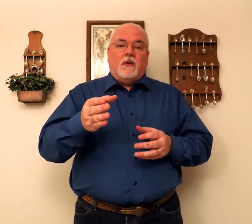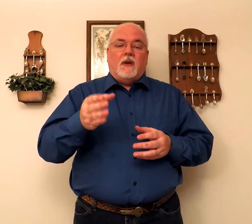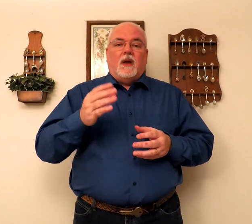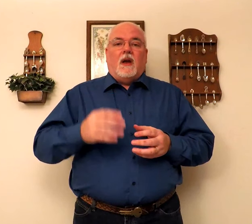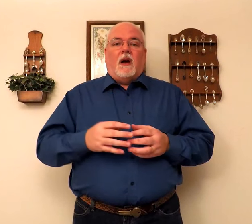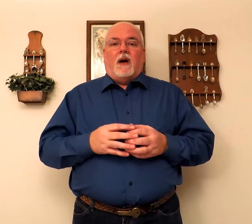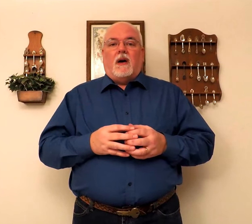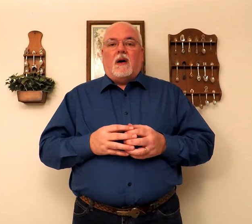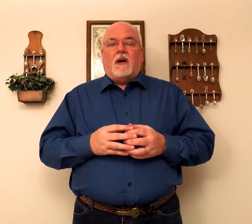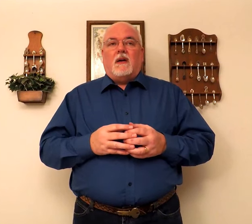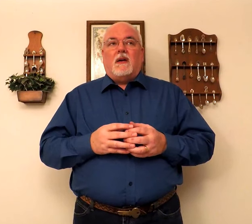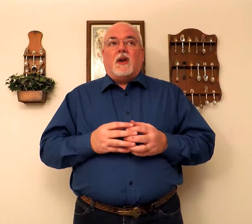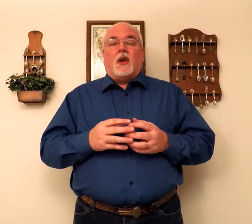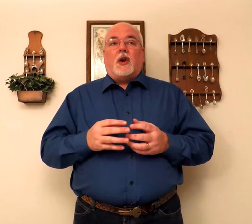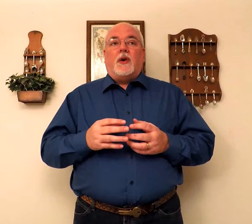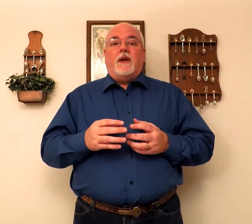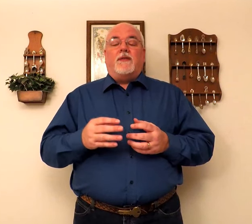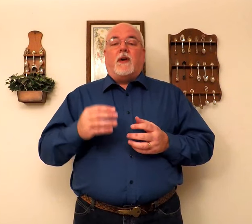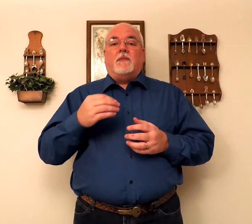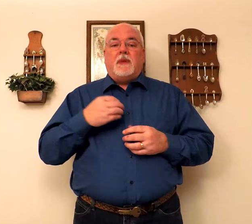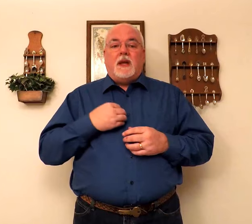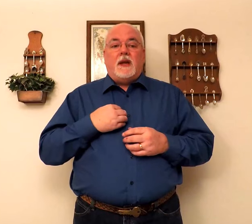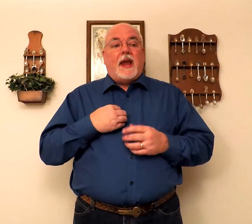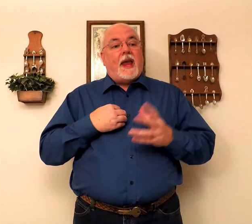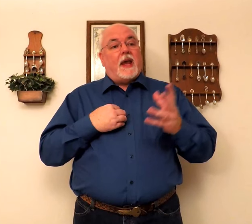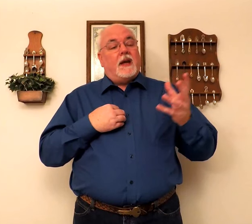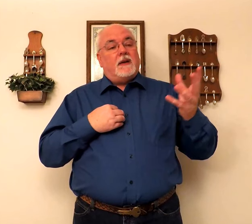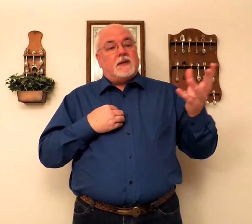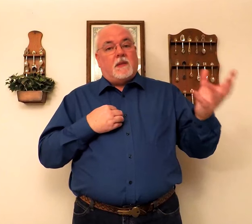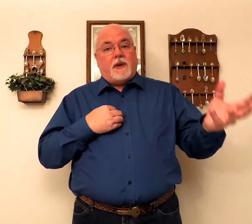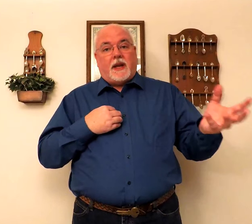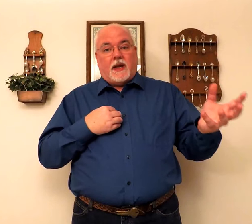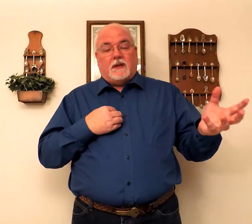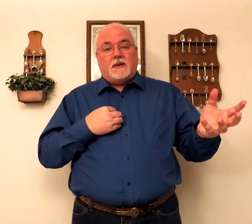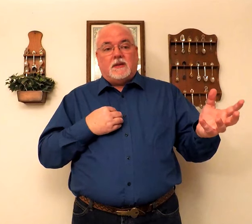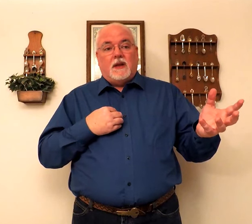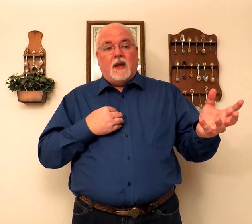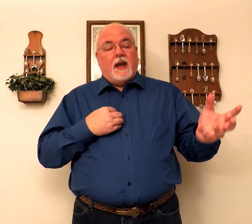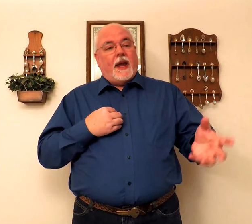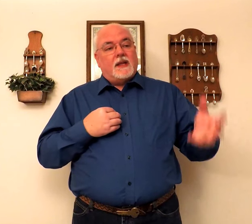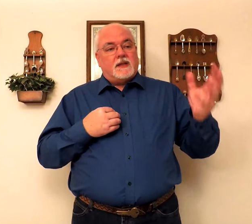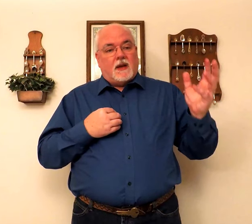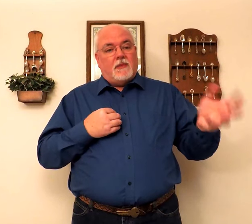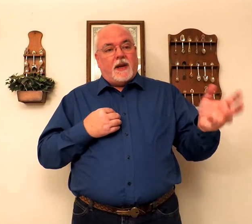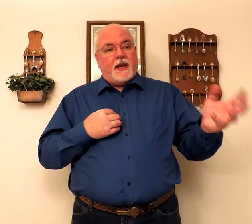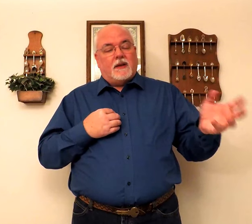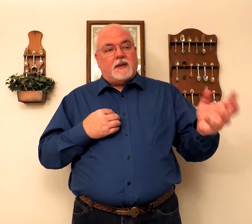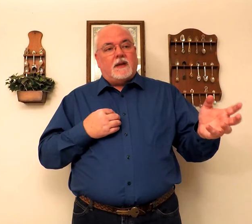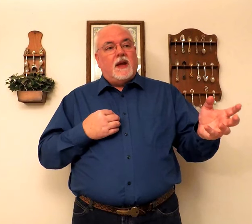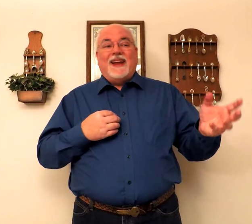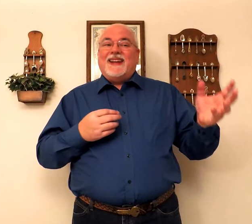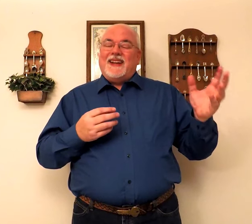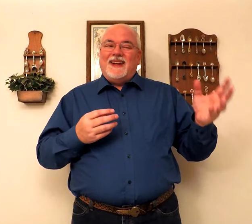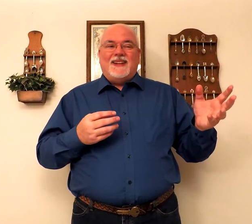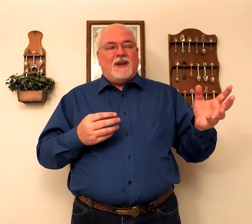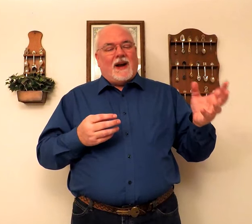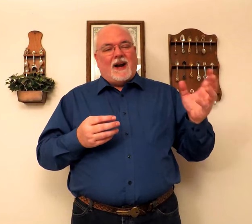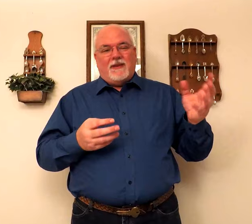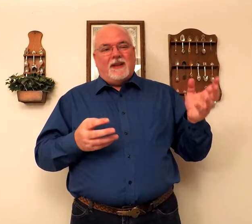are learning from me and somebody else, and somebody else says, you know, I really